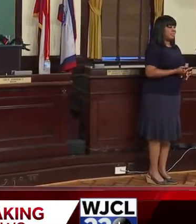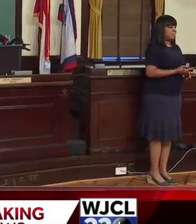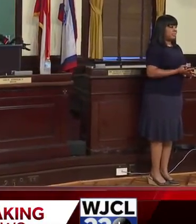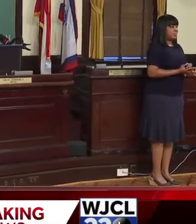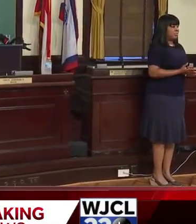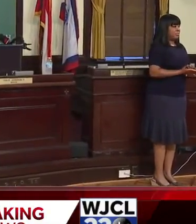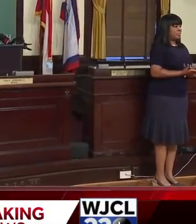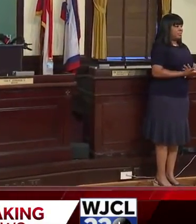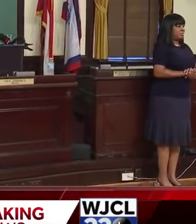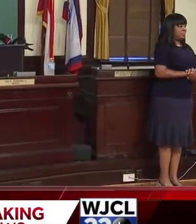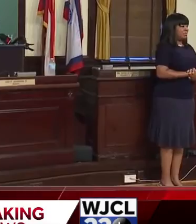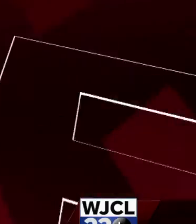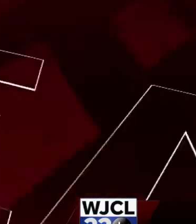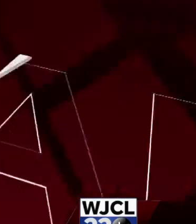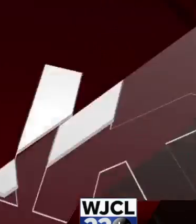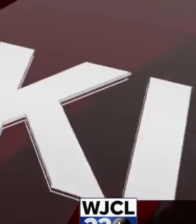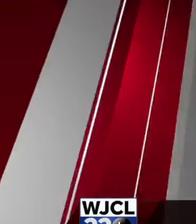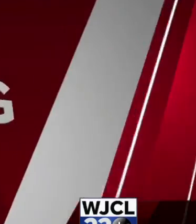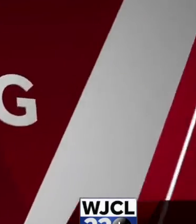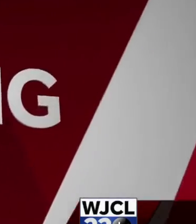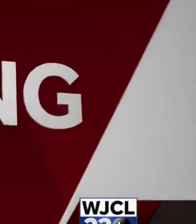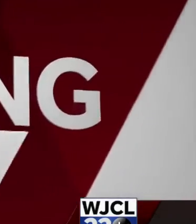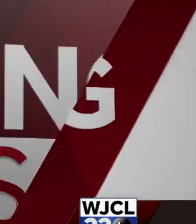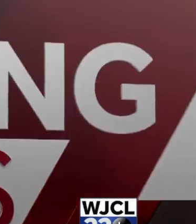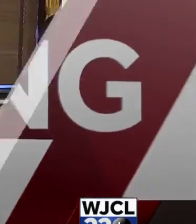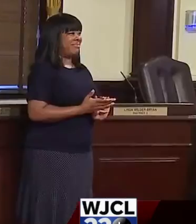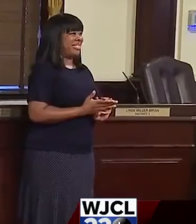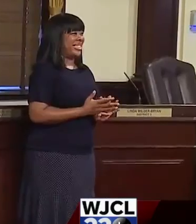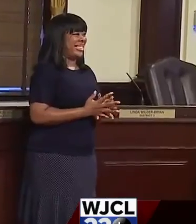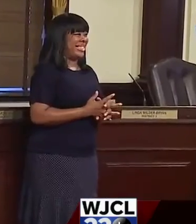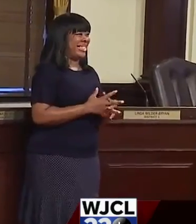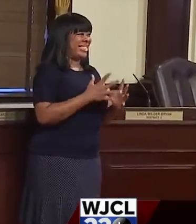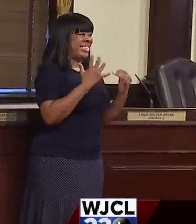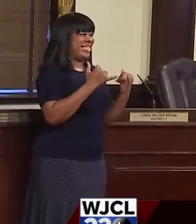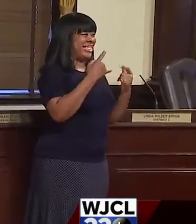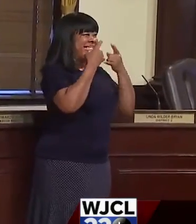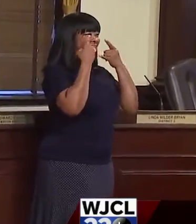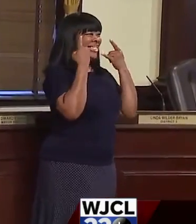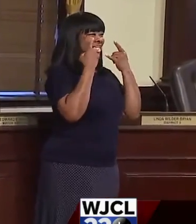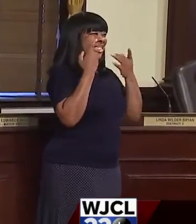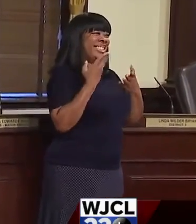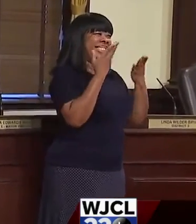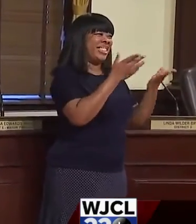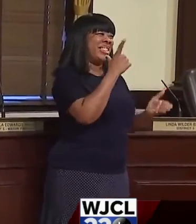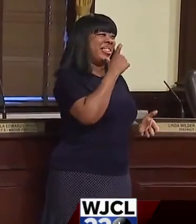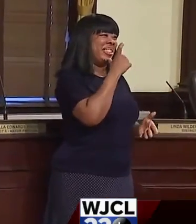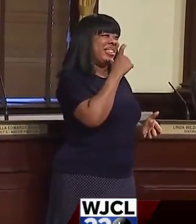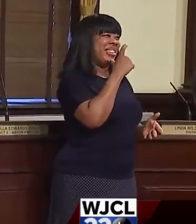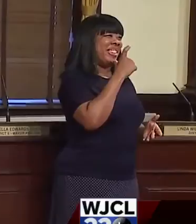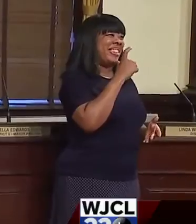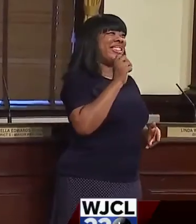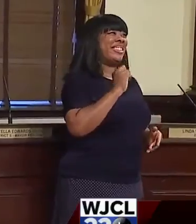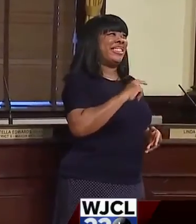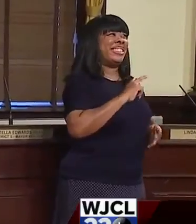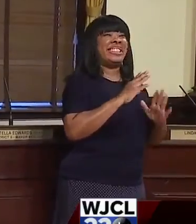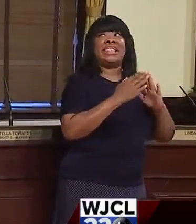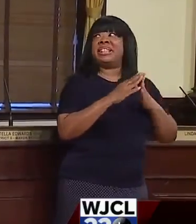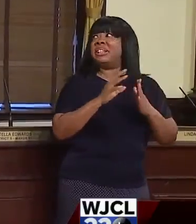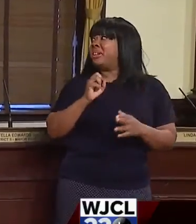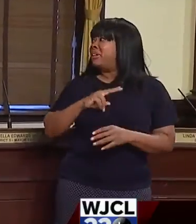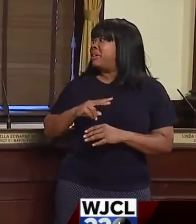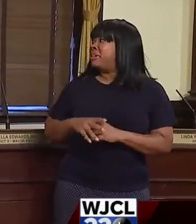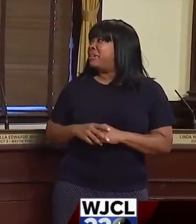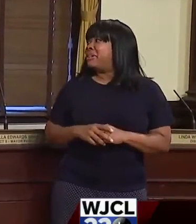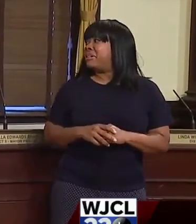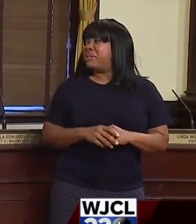Let's listen in. Today's mask is brought to you by the city of Savannah. Somebody made this for me. It's the city of Savannah, so